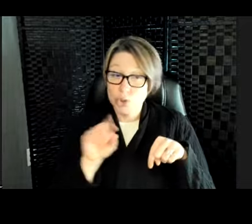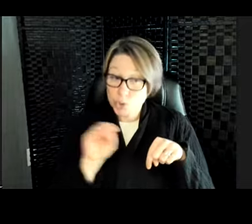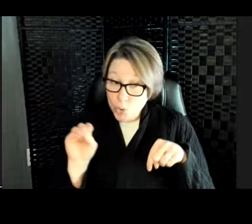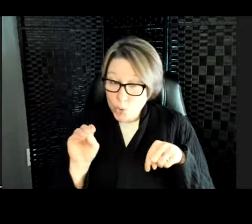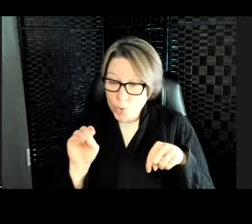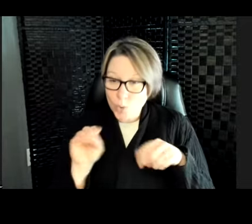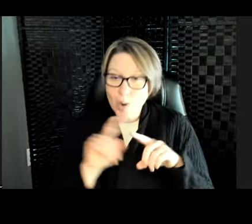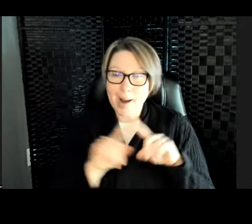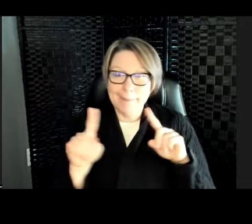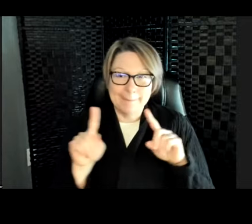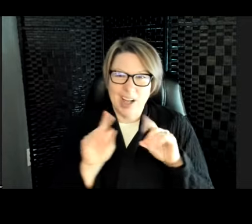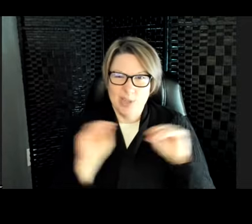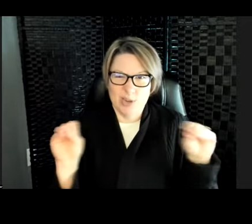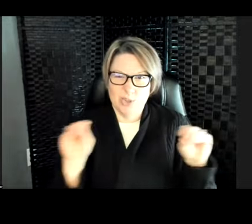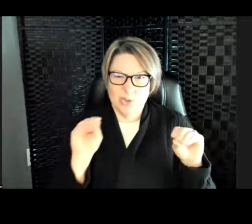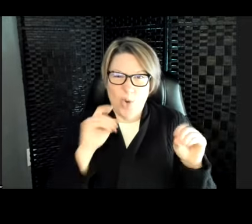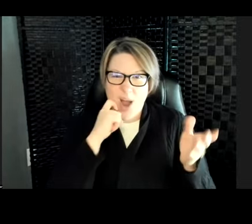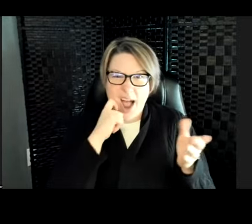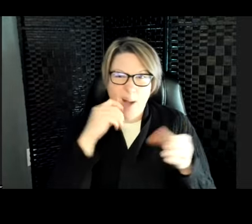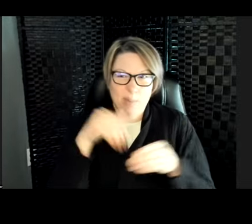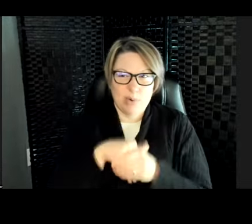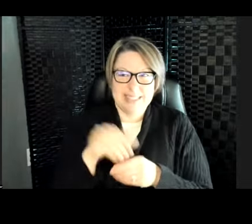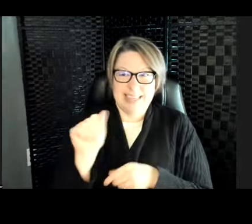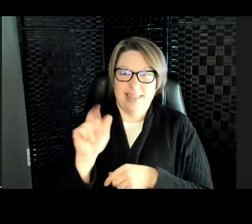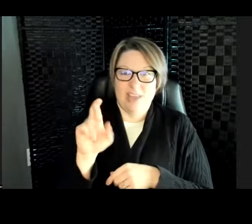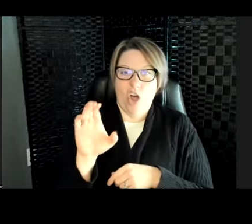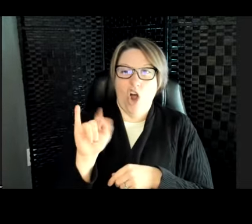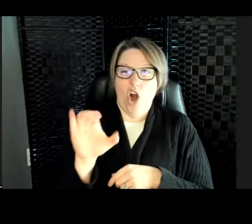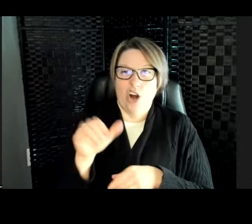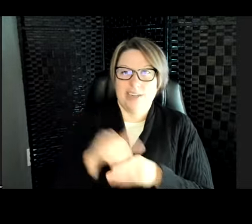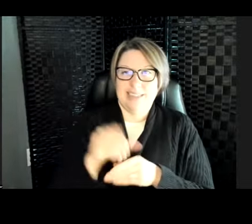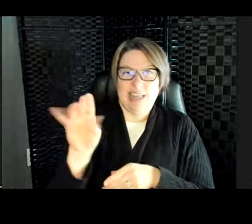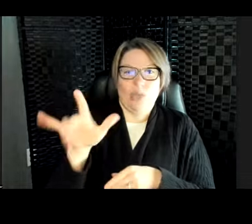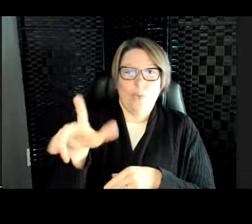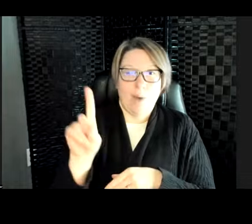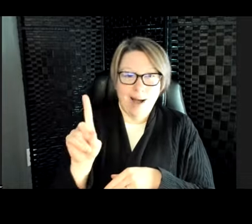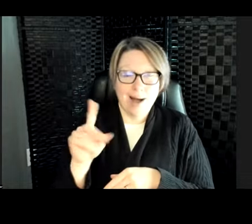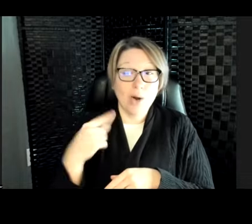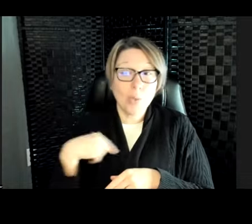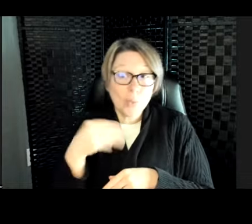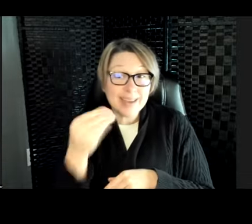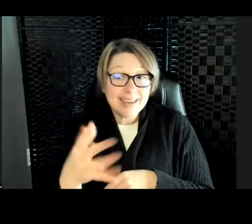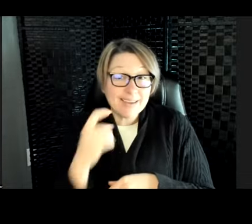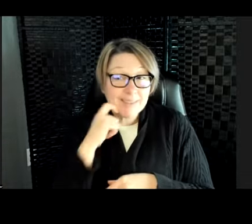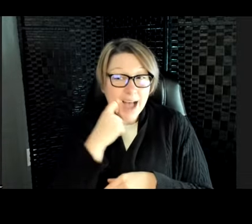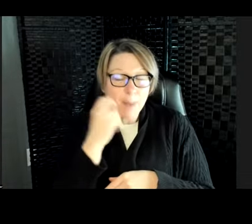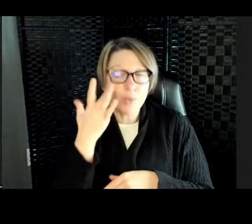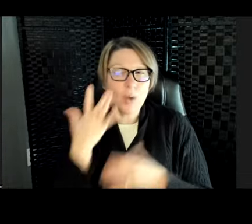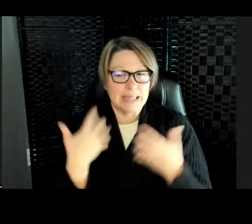apples in the Arctic in the wild. We give them apples because those are a healthy treat that they like here at the zoo.